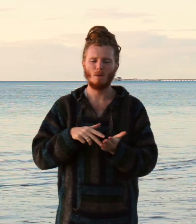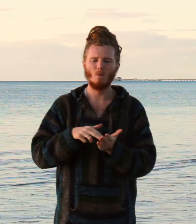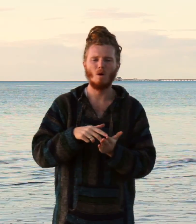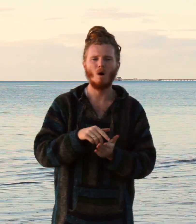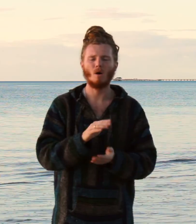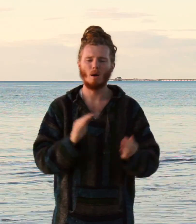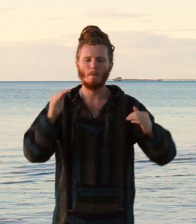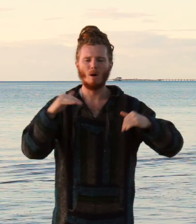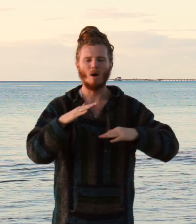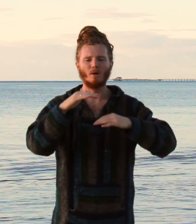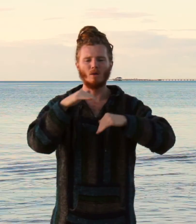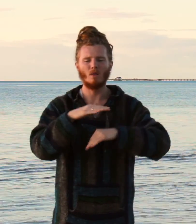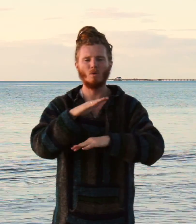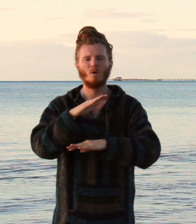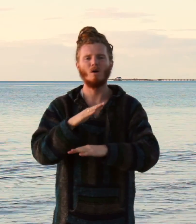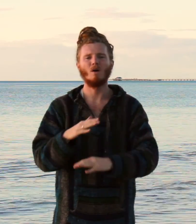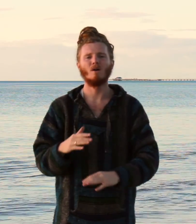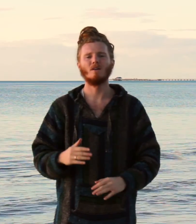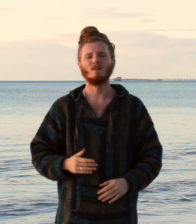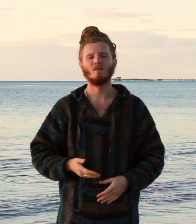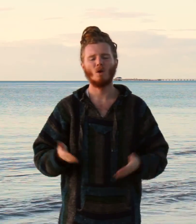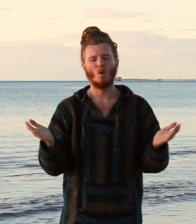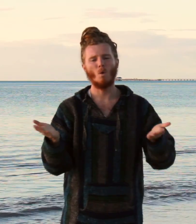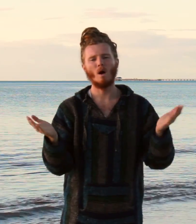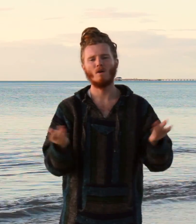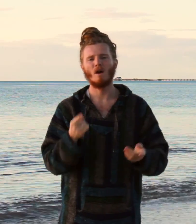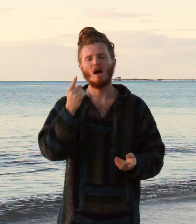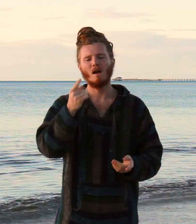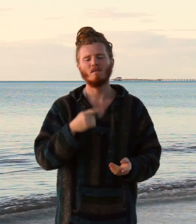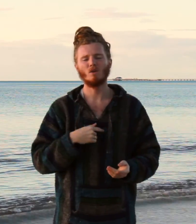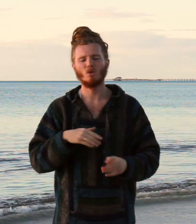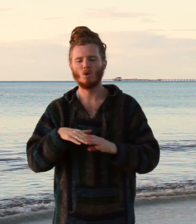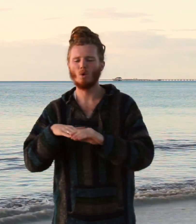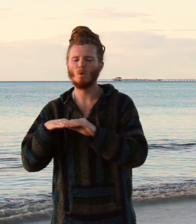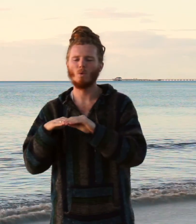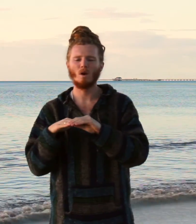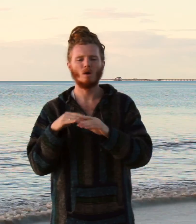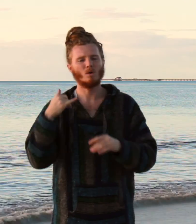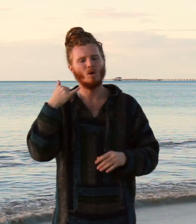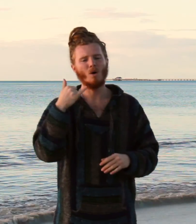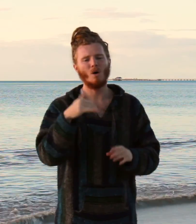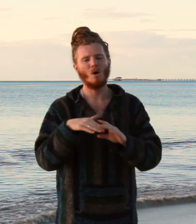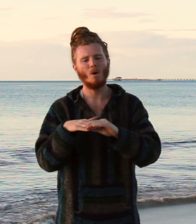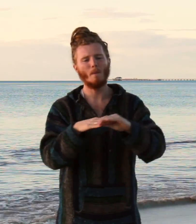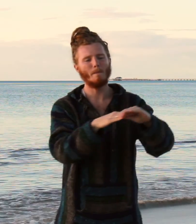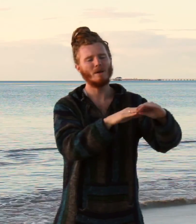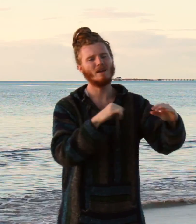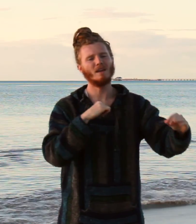walk upon the waters Wherever you would call me